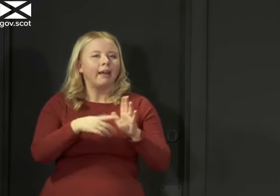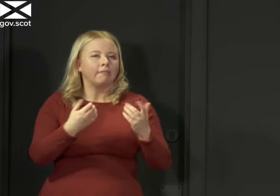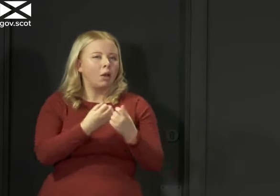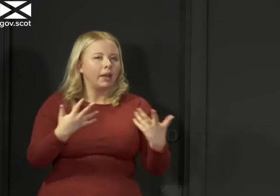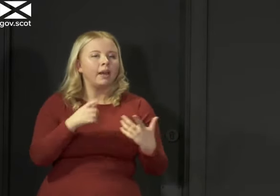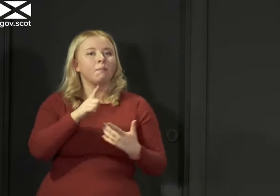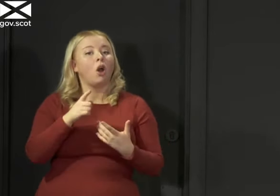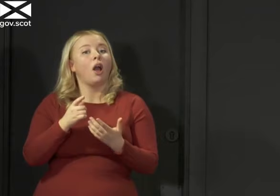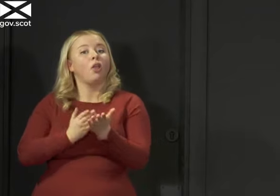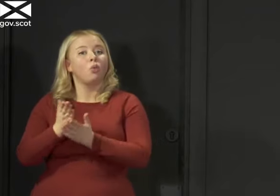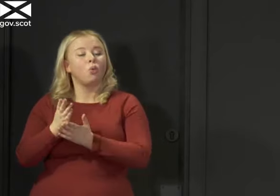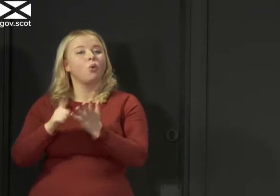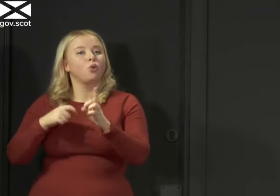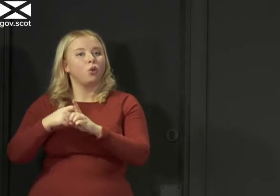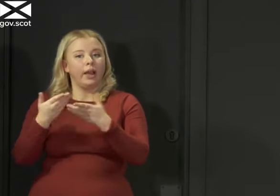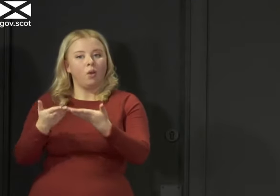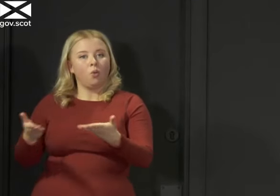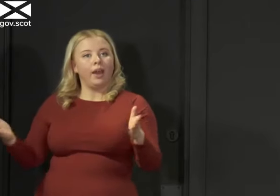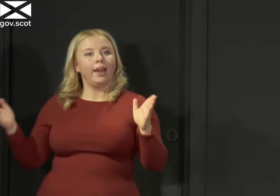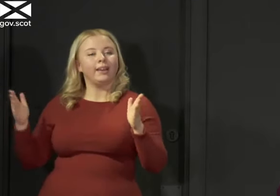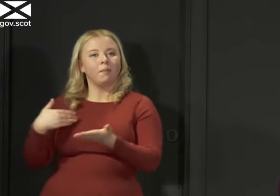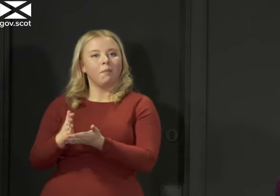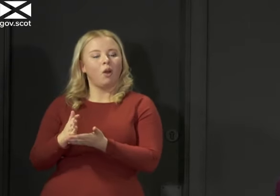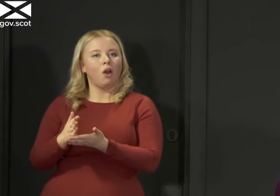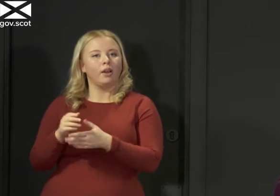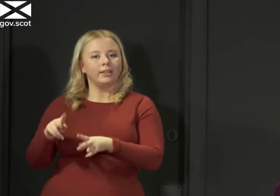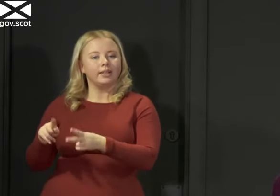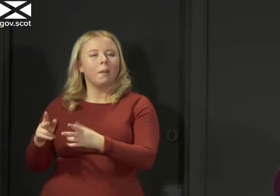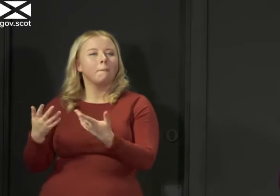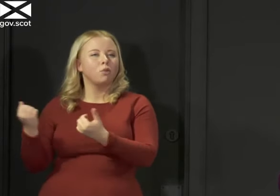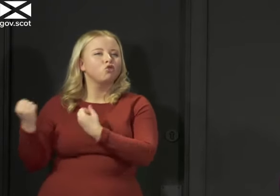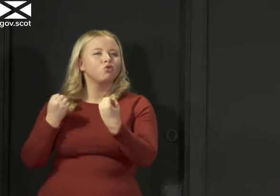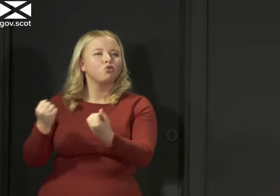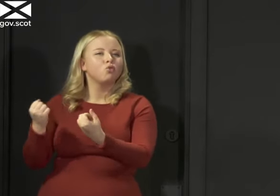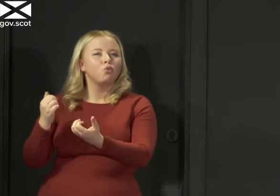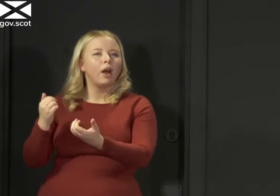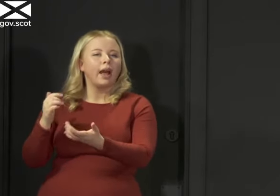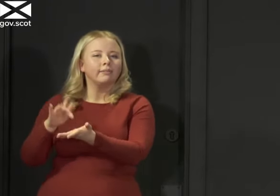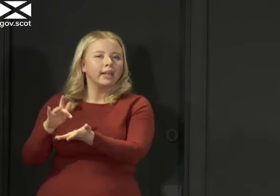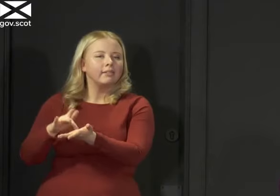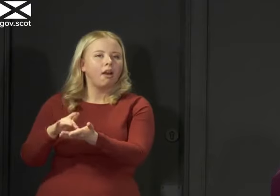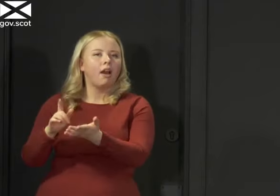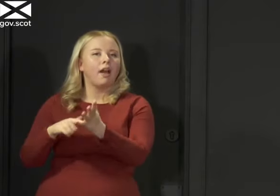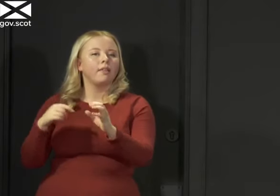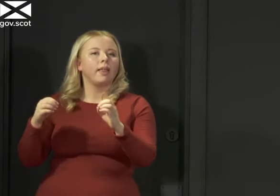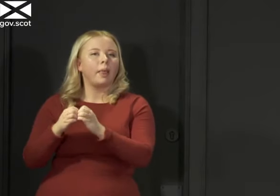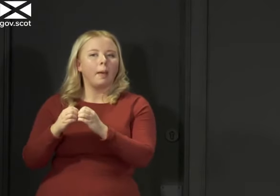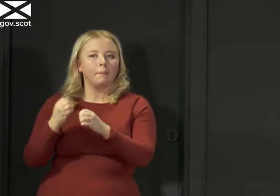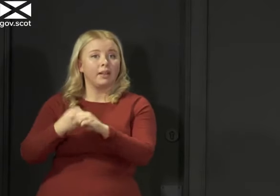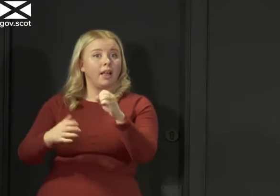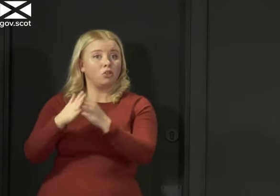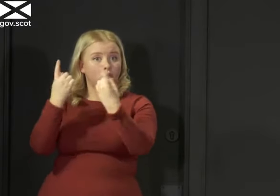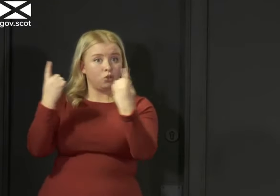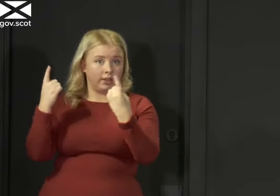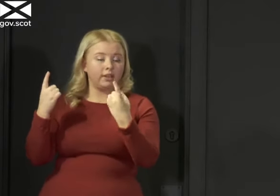the UK-wide part of the system, which is the drive-through centres with the lab at Glasgow University, we